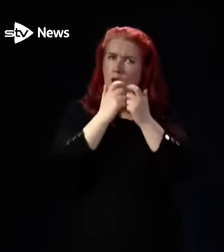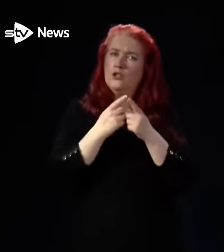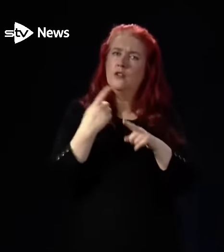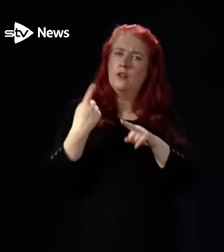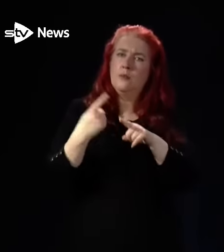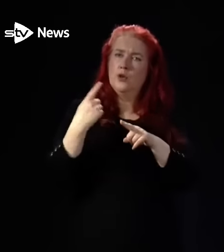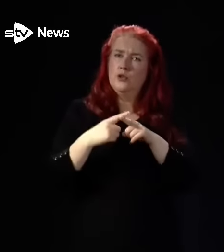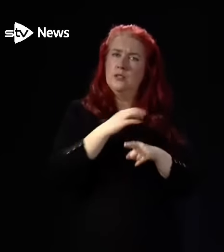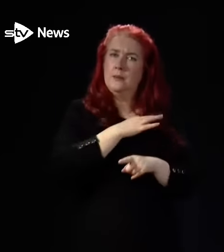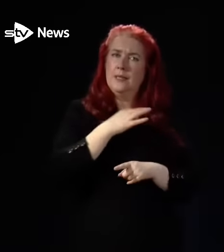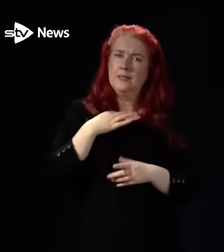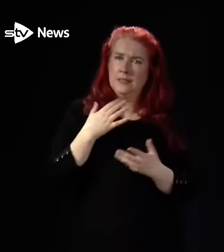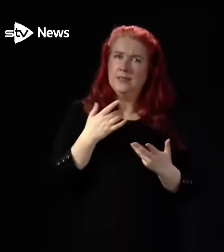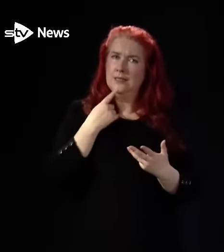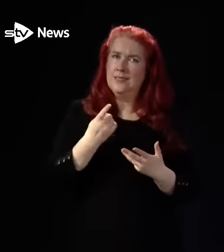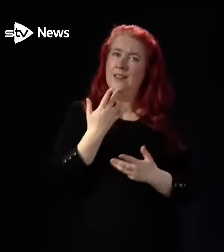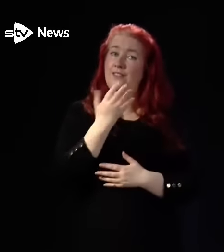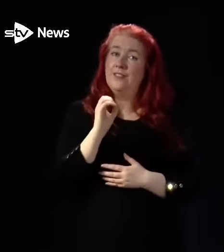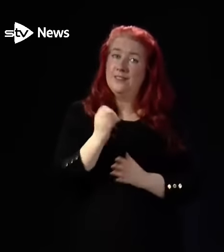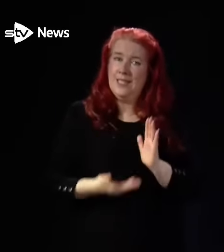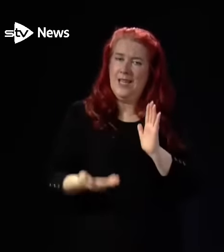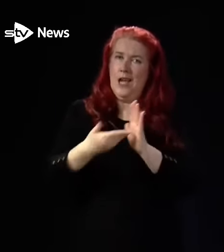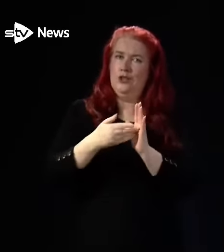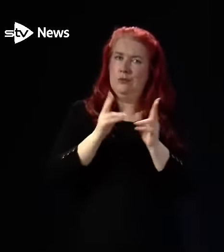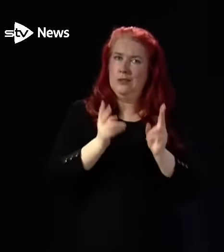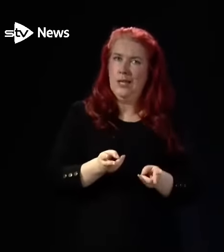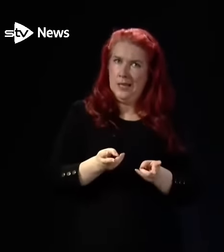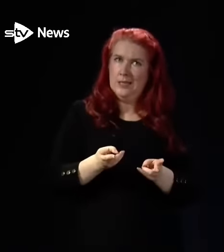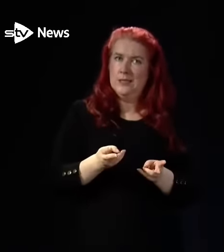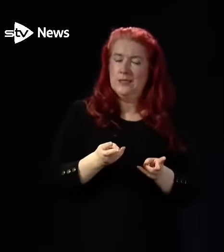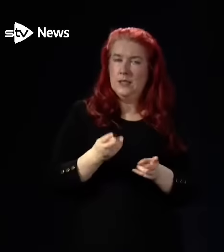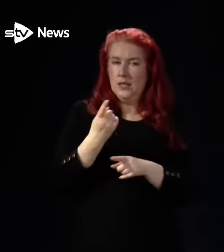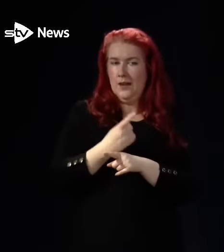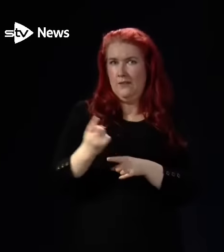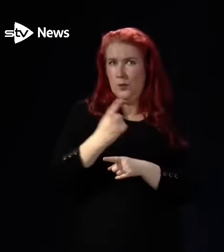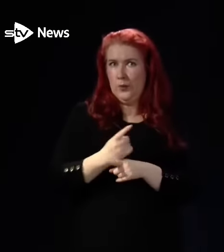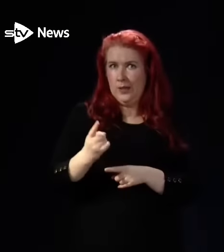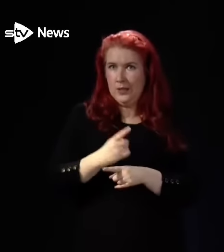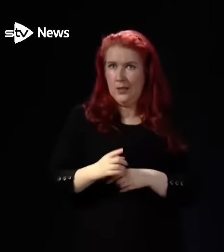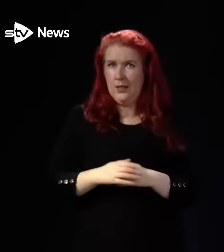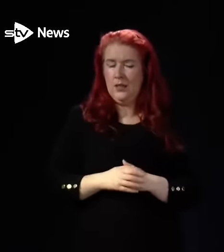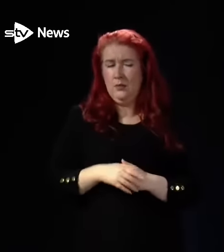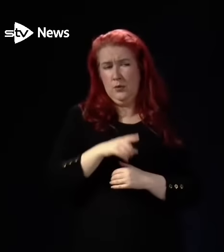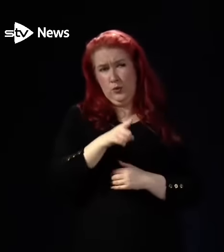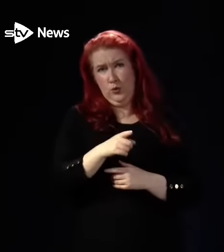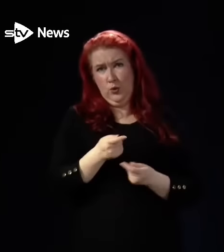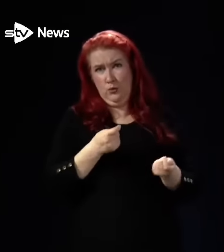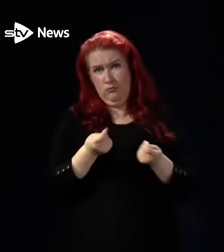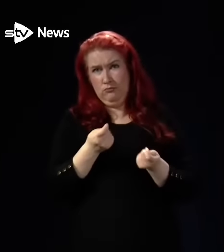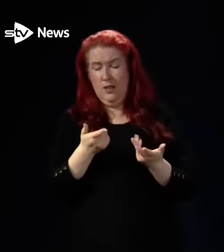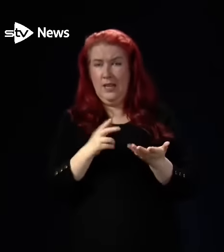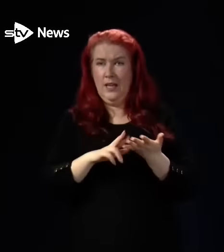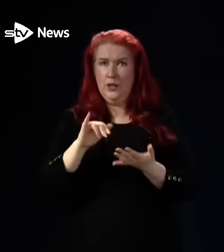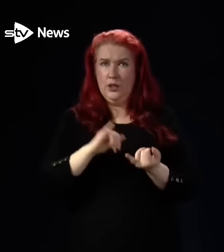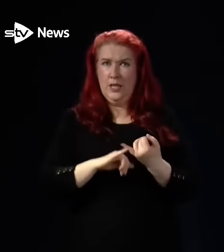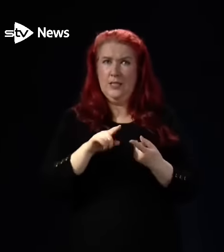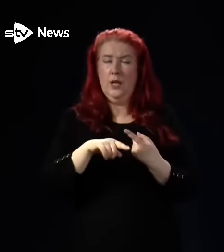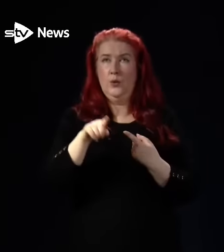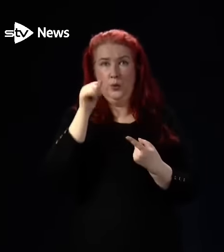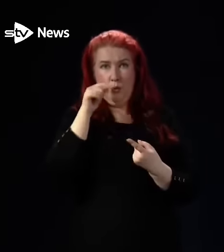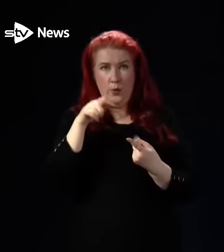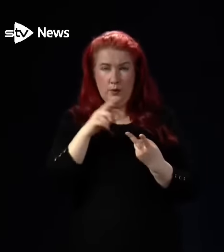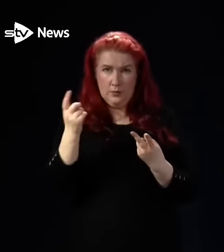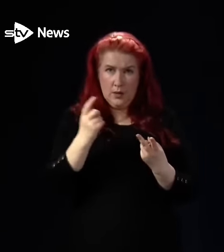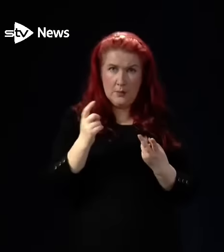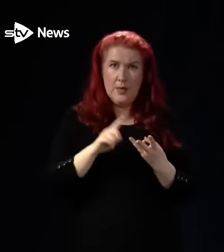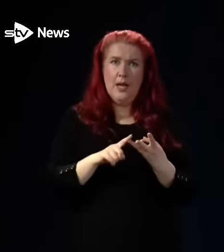deaths a week. Given how long you've been in charge of NHS Scotland, given how long we've known about these coming demographic changes, and how hard the